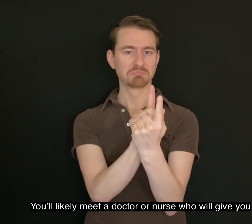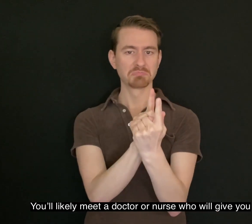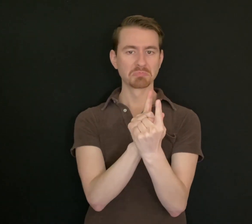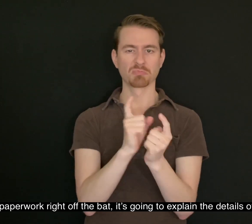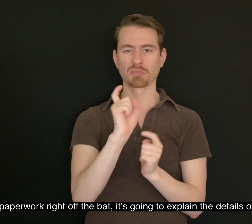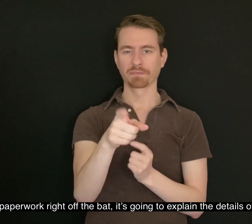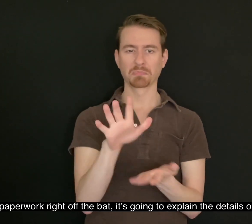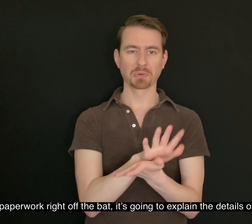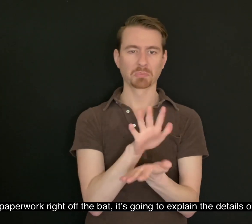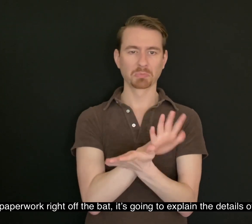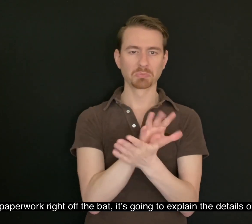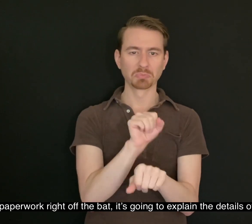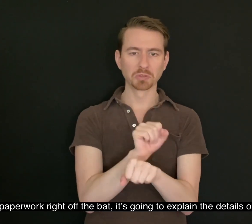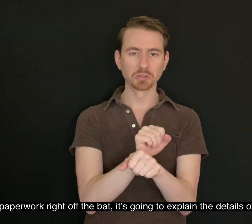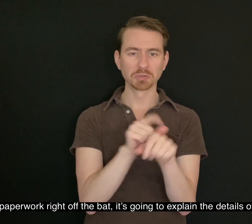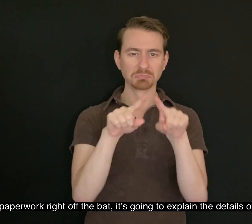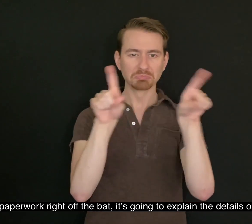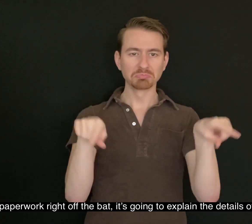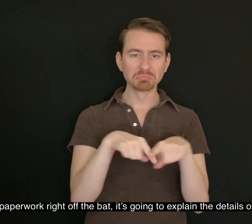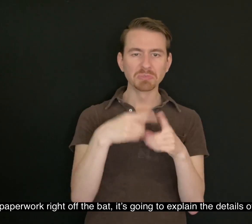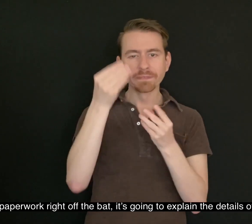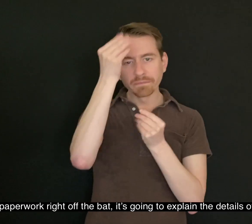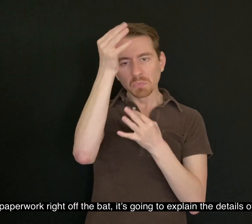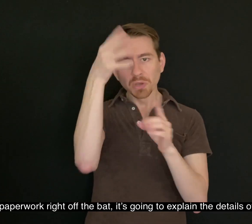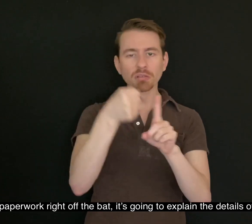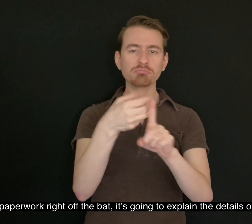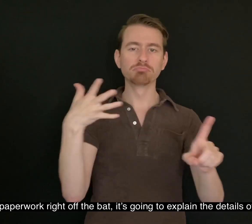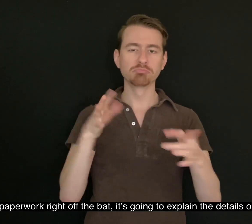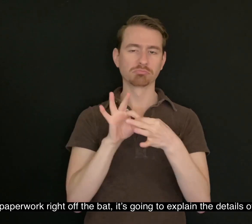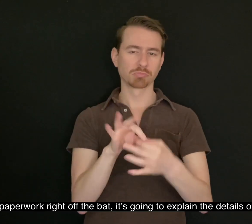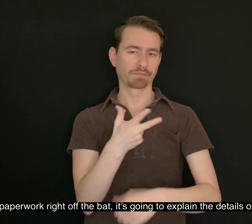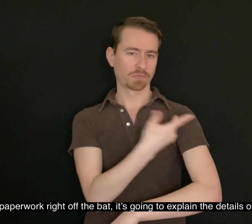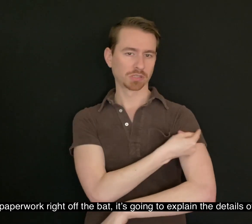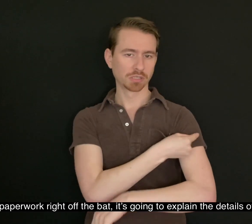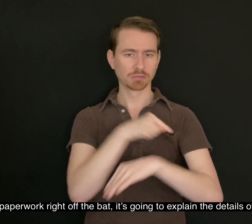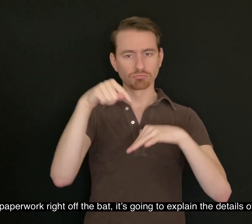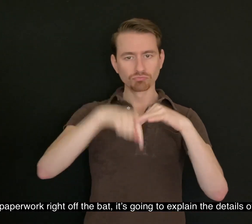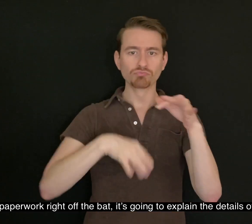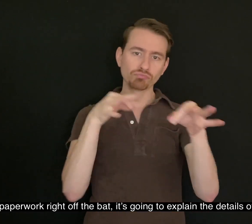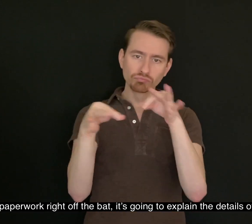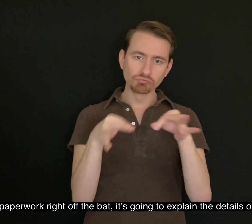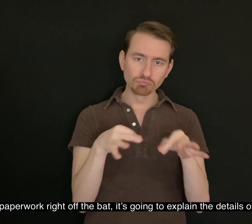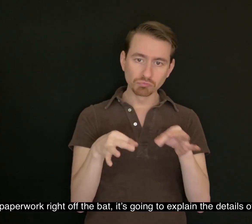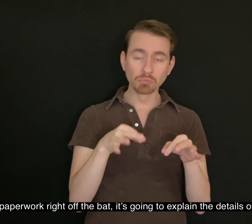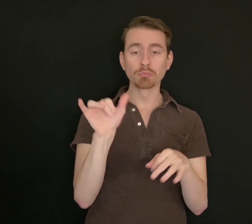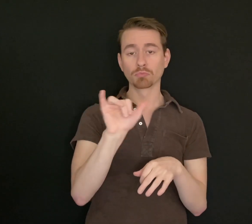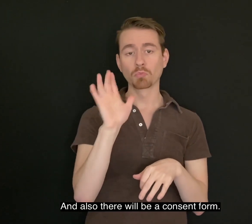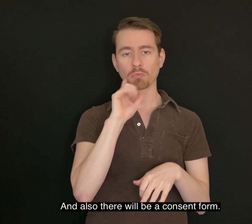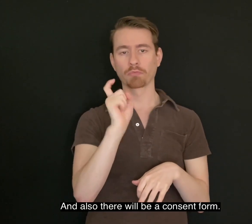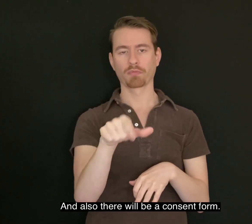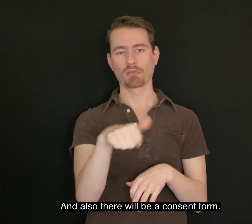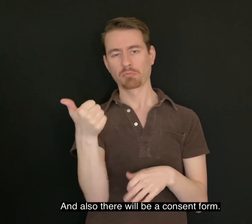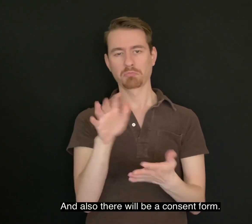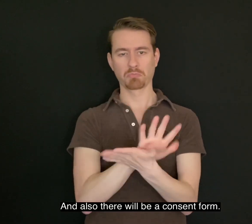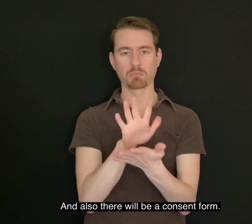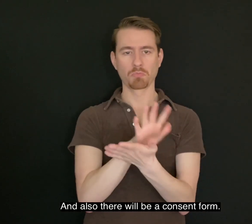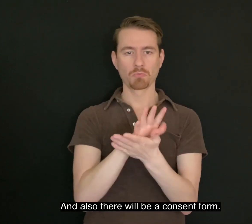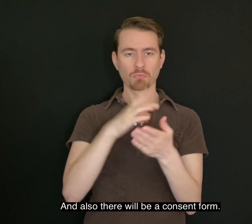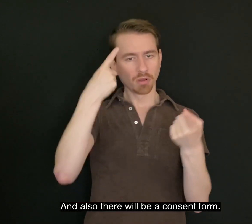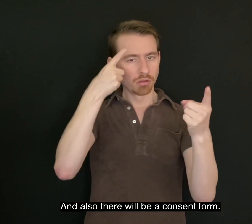You'll likely meet a doctor or a nurse who will give you some paperwork right off the bat. It's going to explain the details of the vaccine and also there will be a